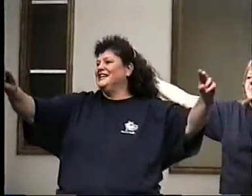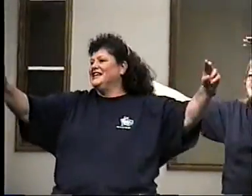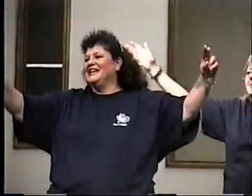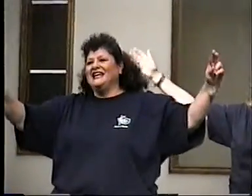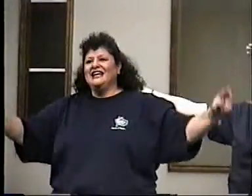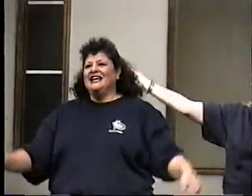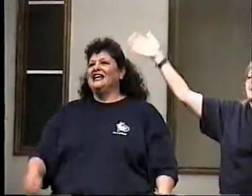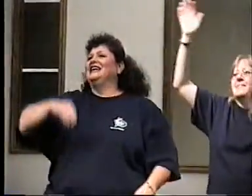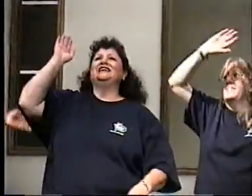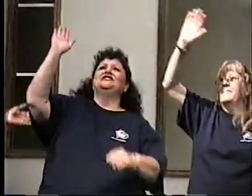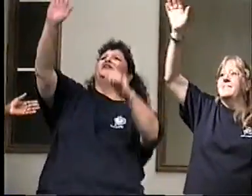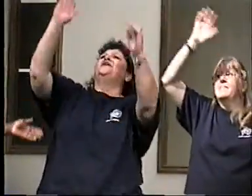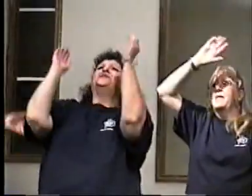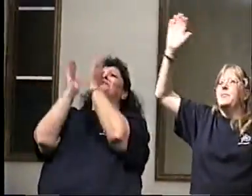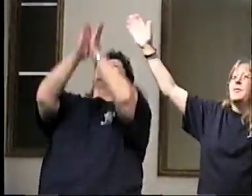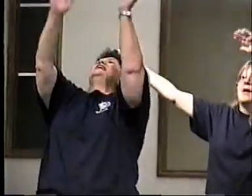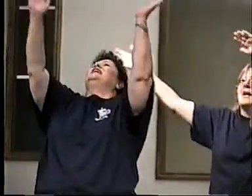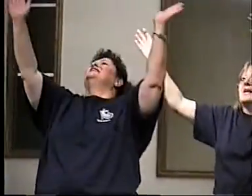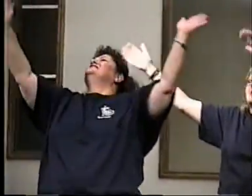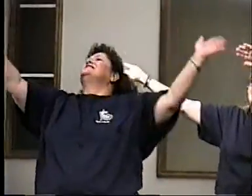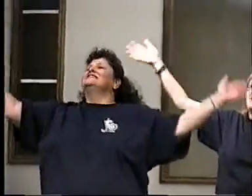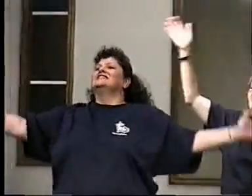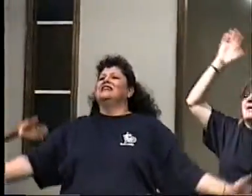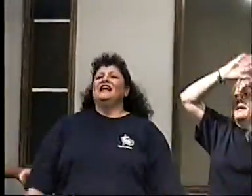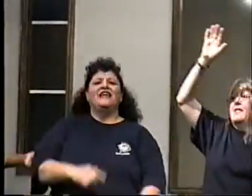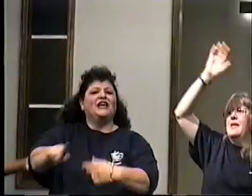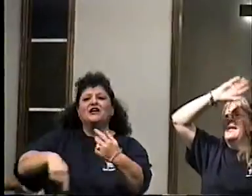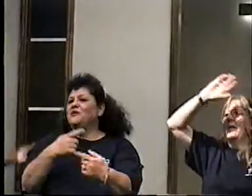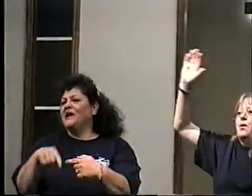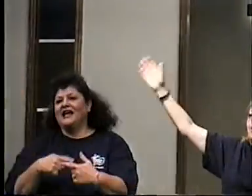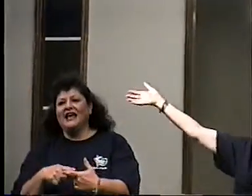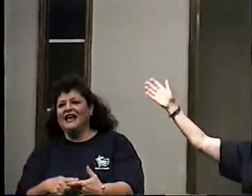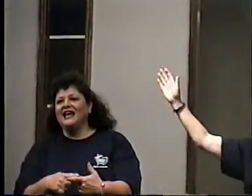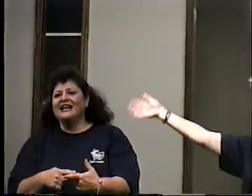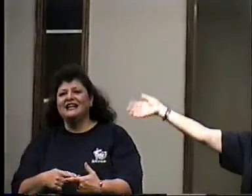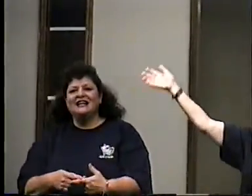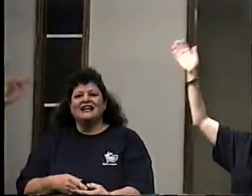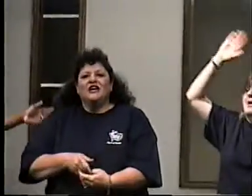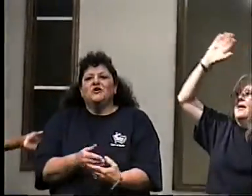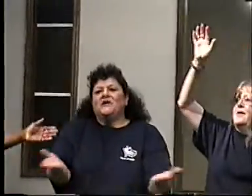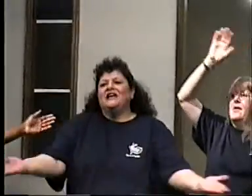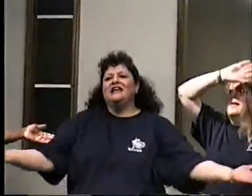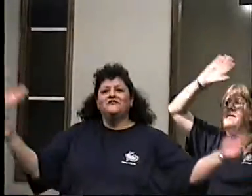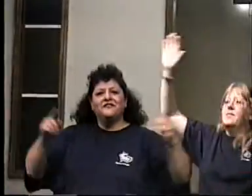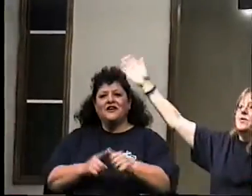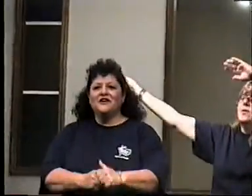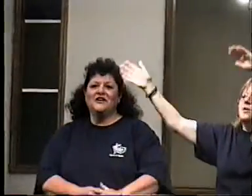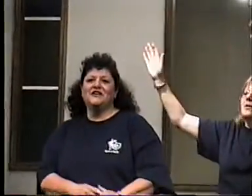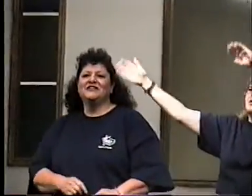your praise Than where we first